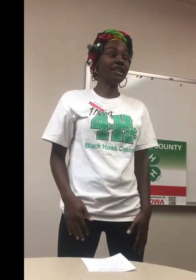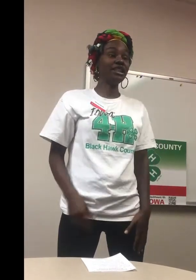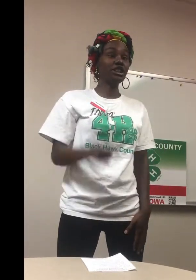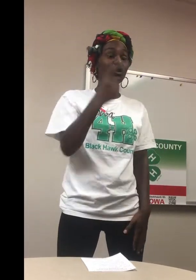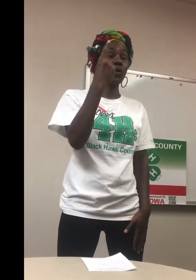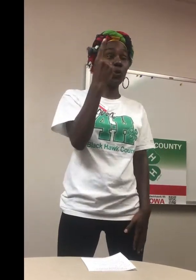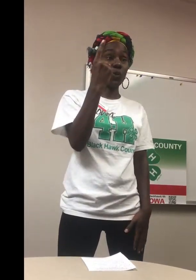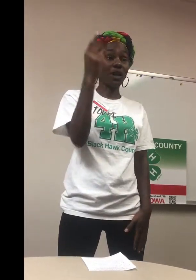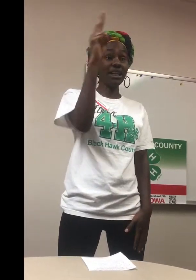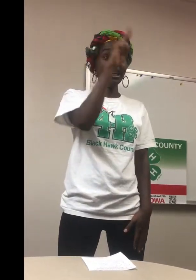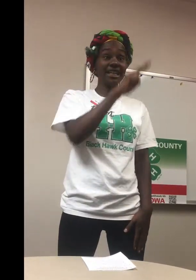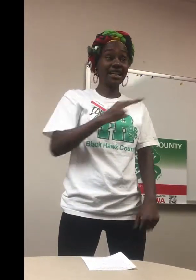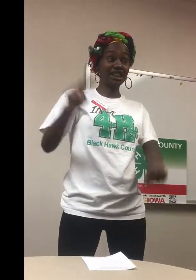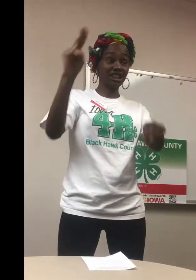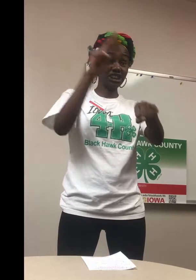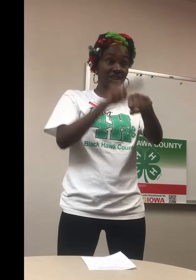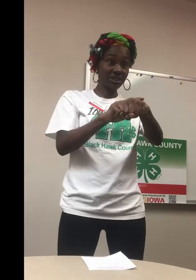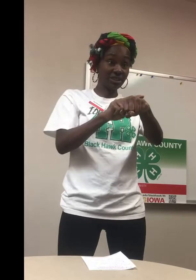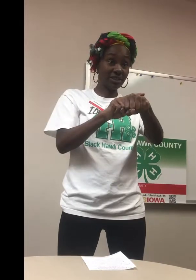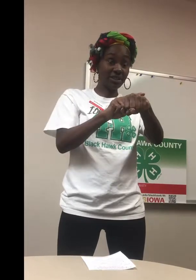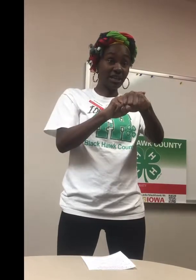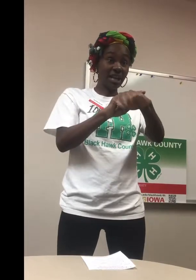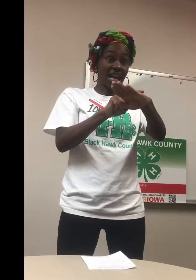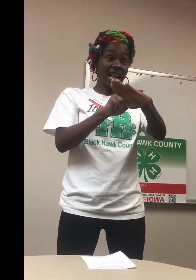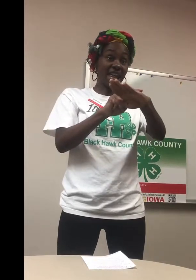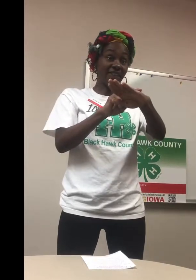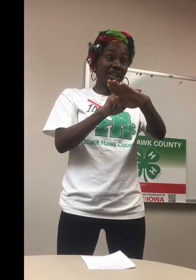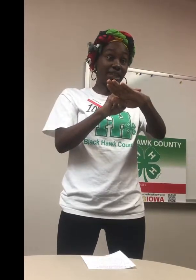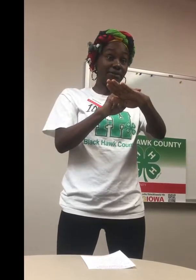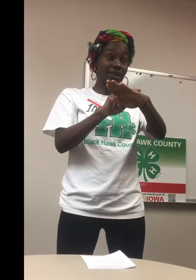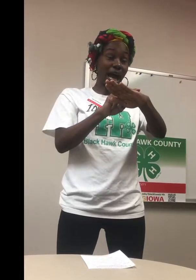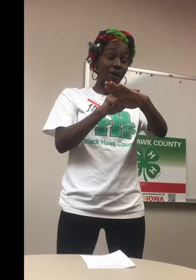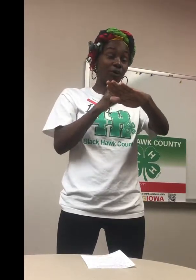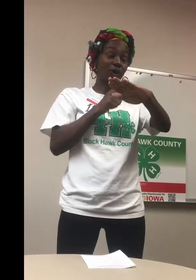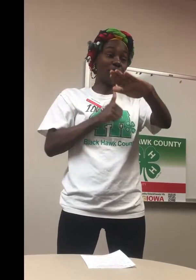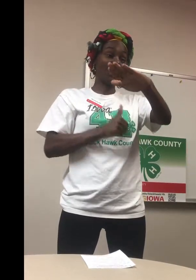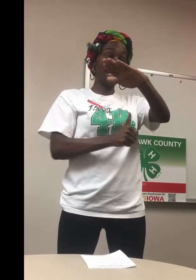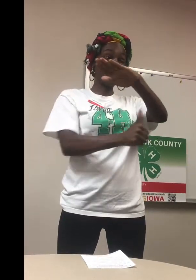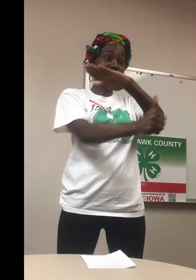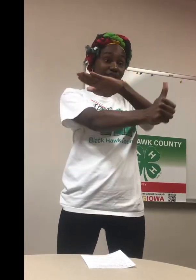nation, down. nation. Left hand comes out. We're going under.